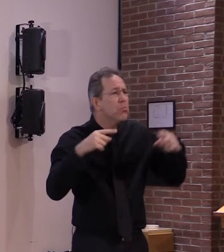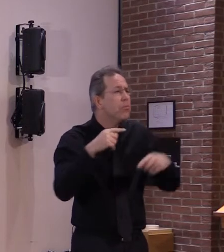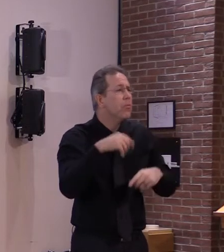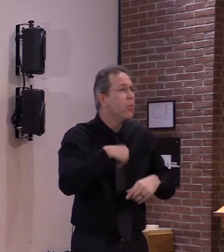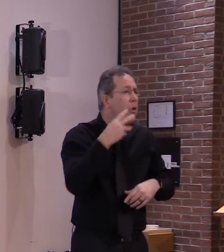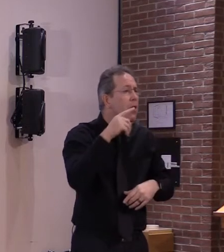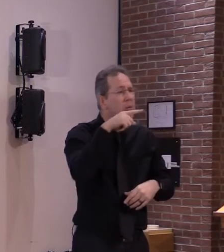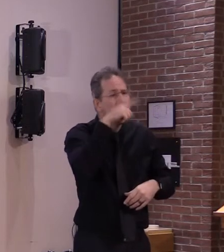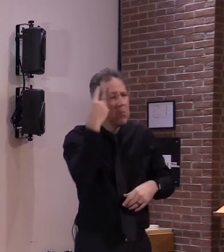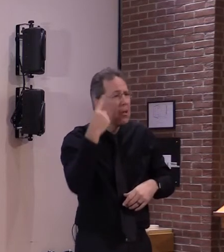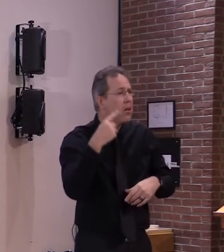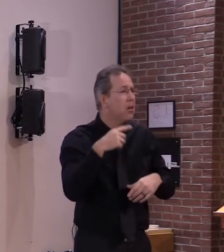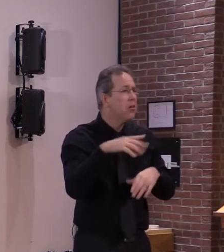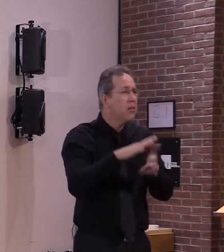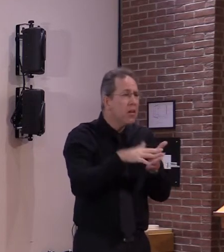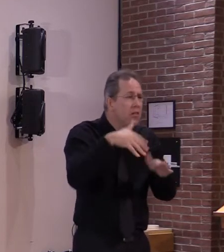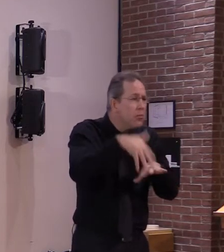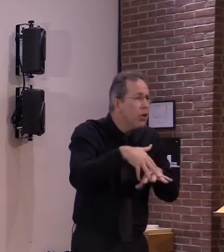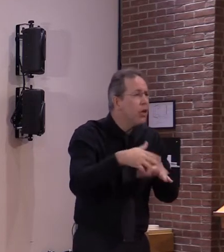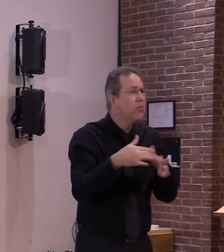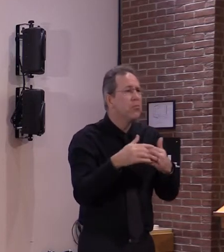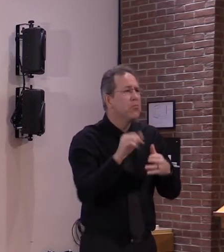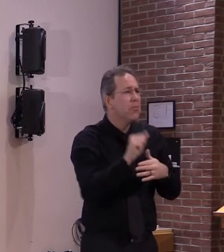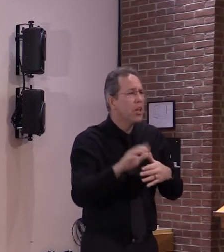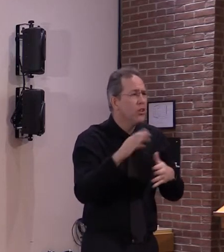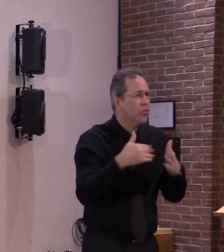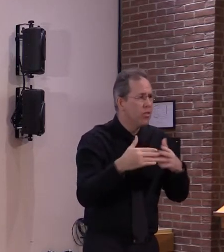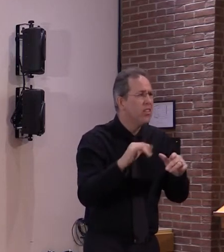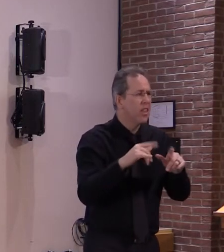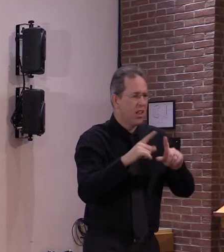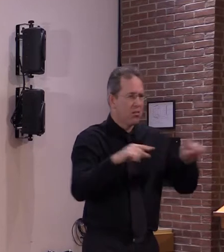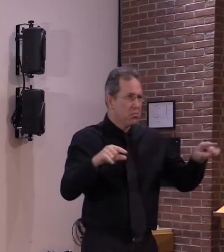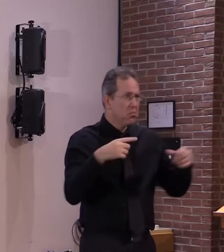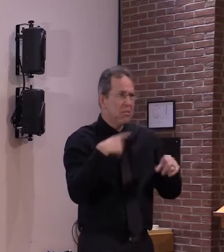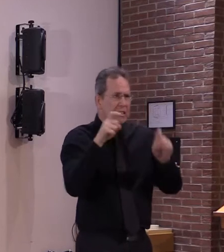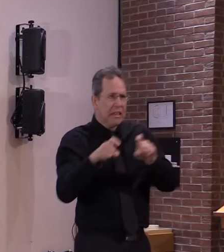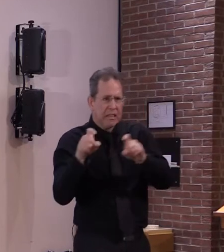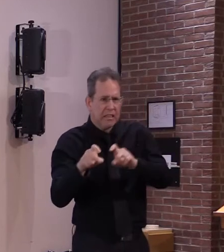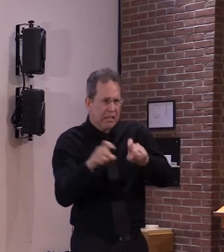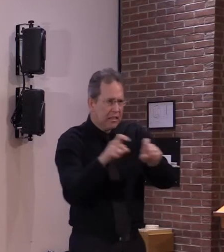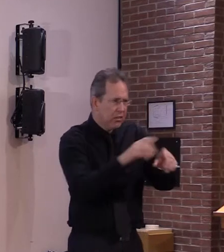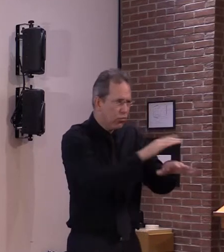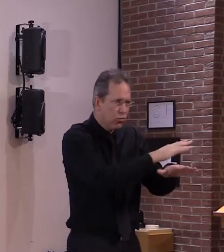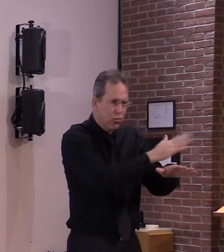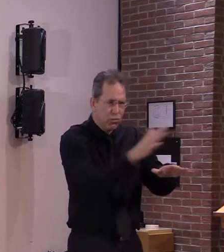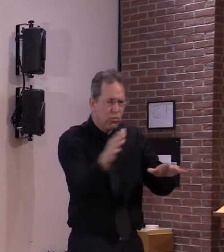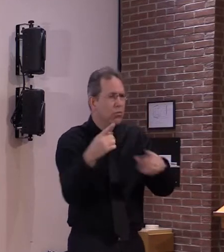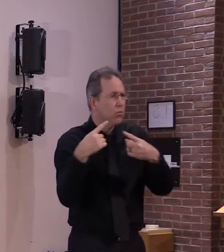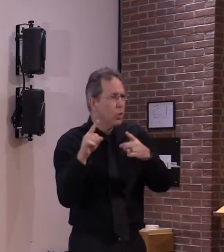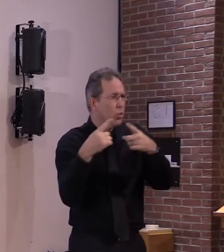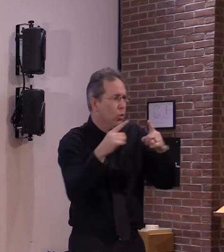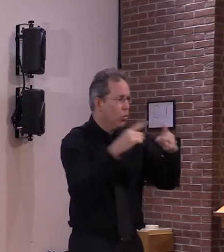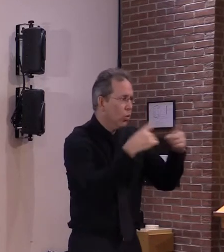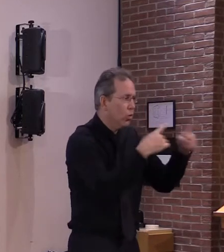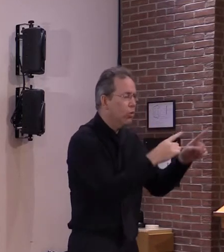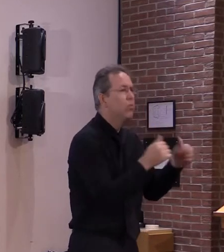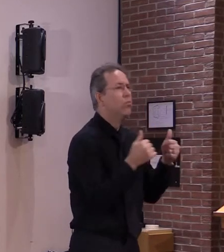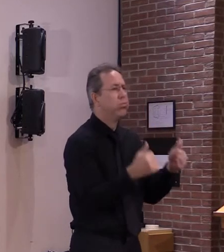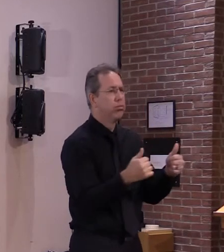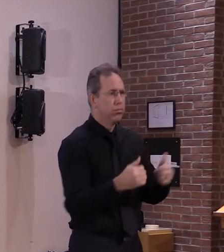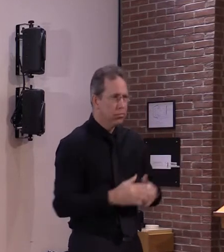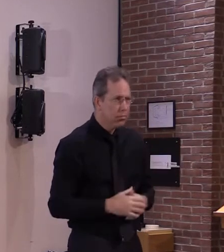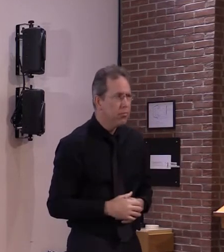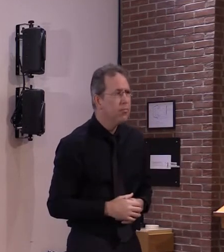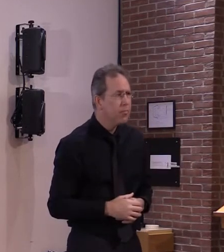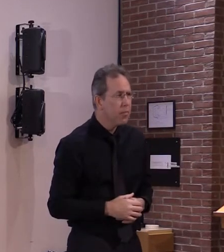conditions while there were frequent mild to moderate symptoms of what is termed reactogenicity